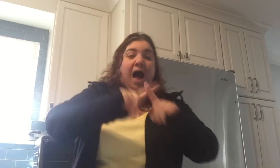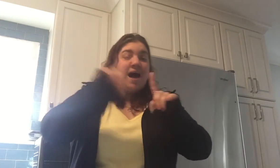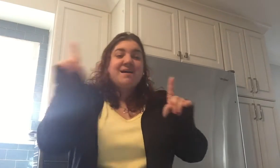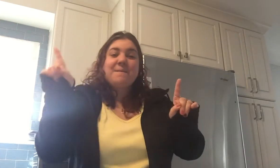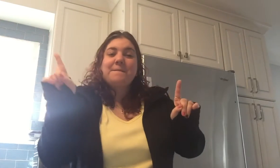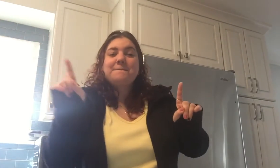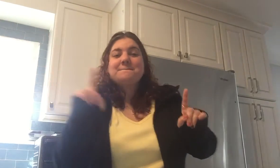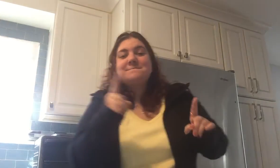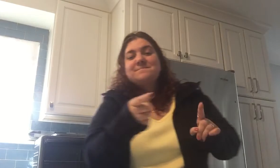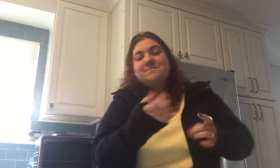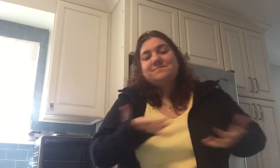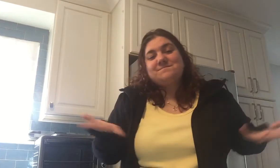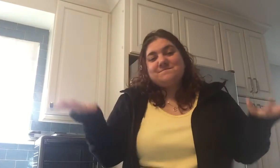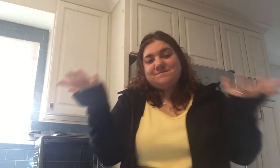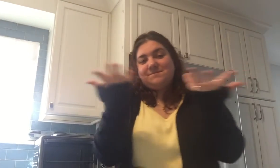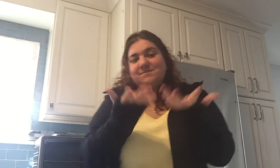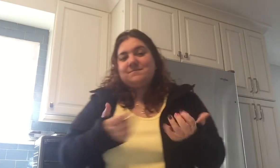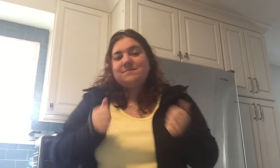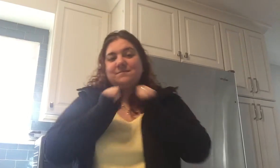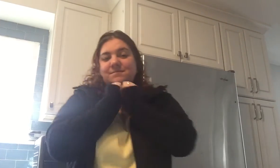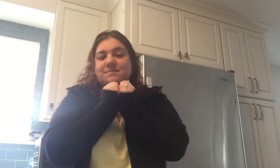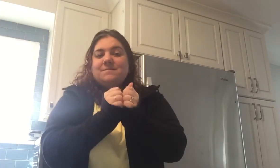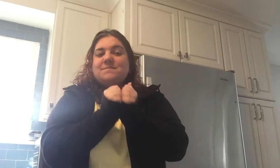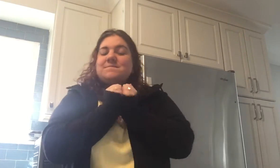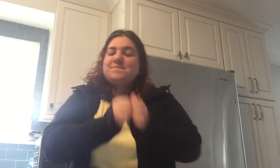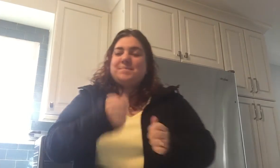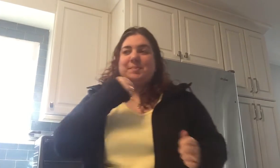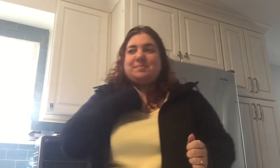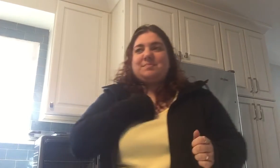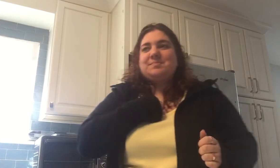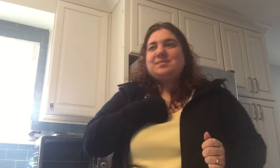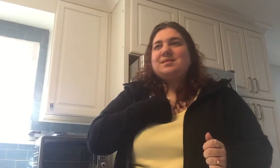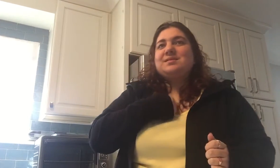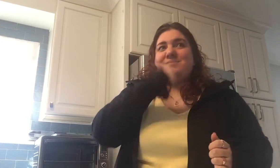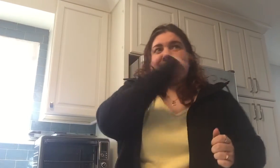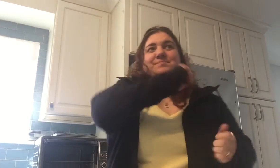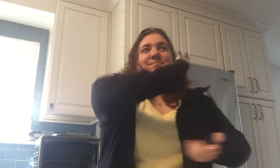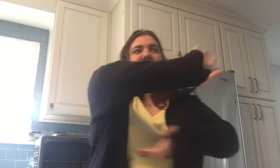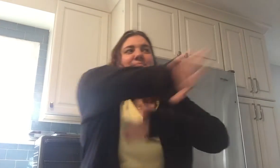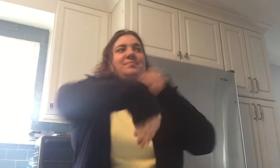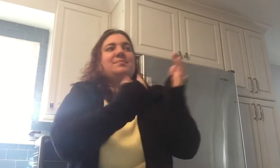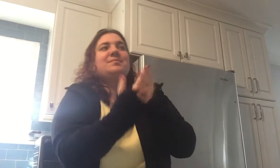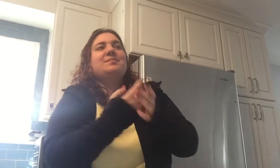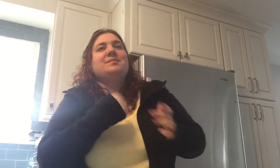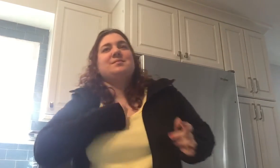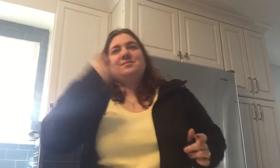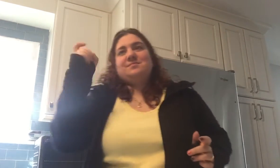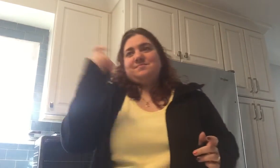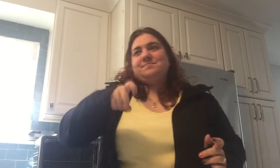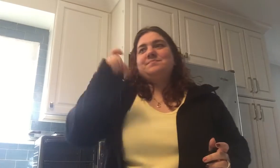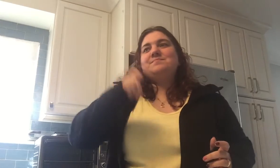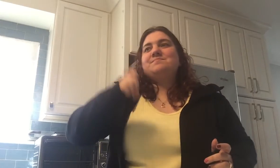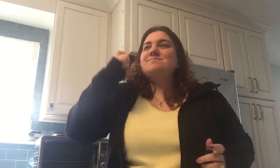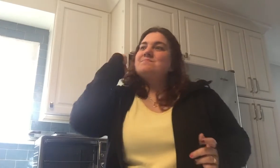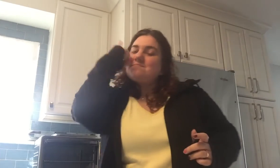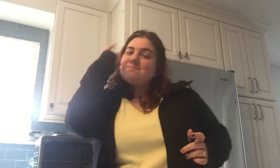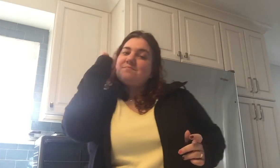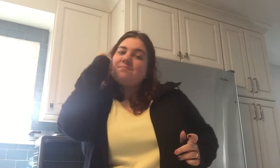But you're here with me And that's all I need to